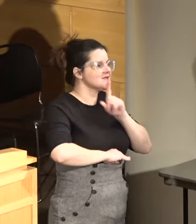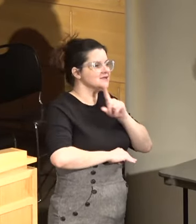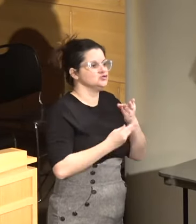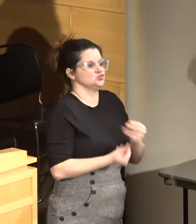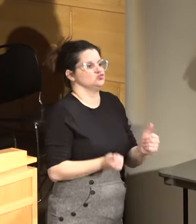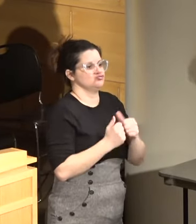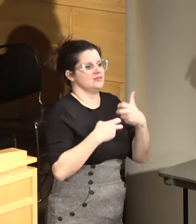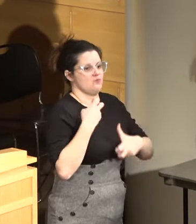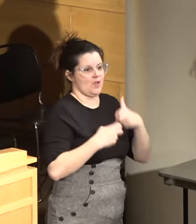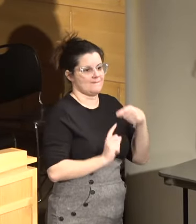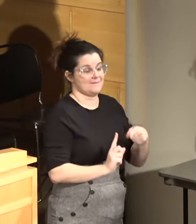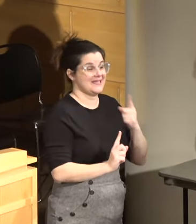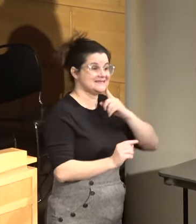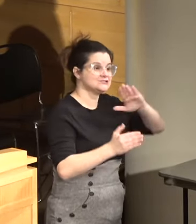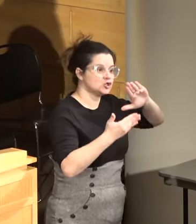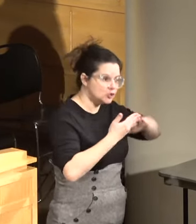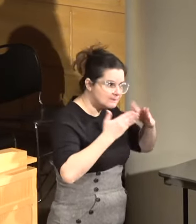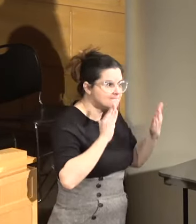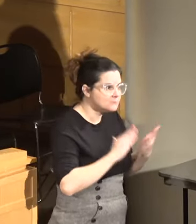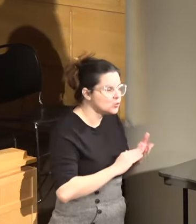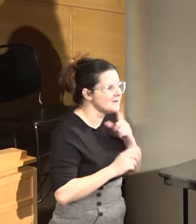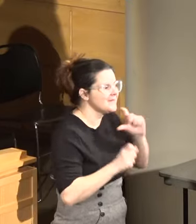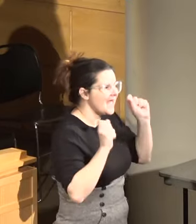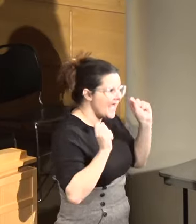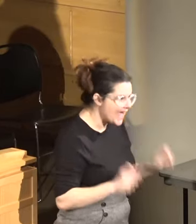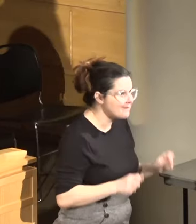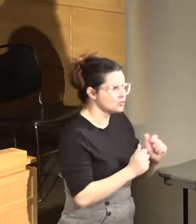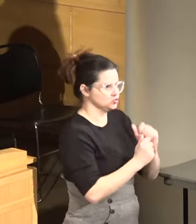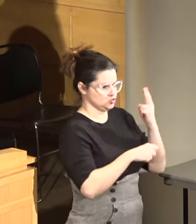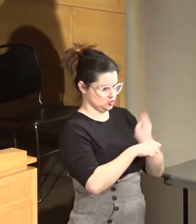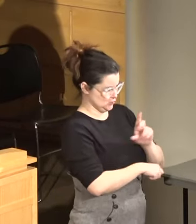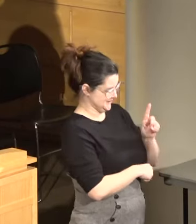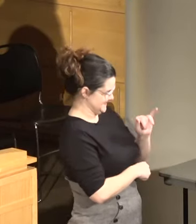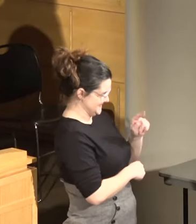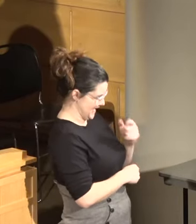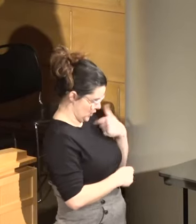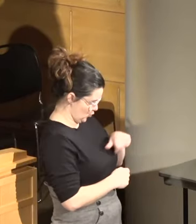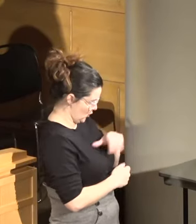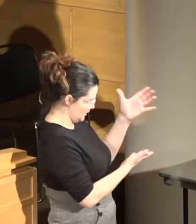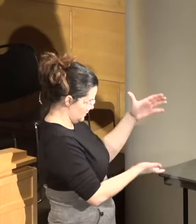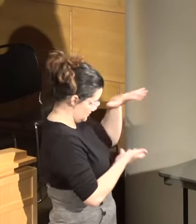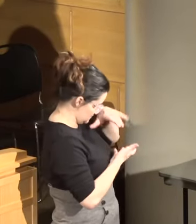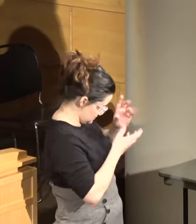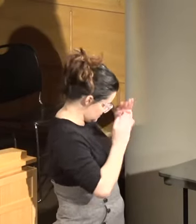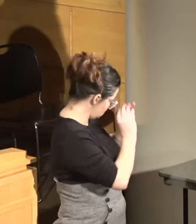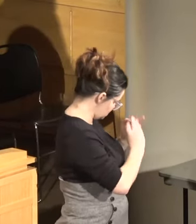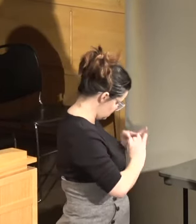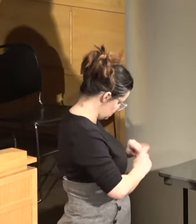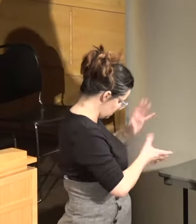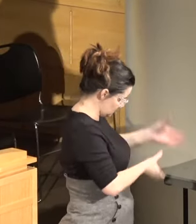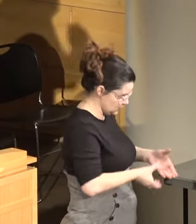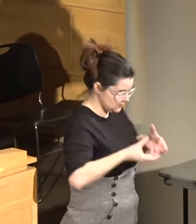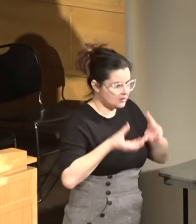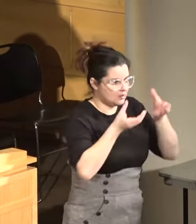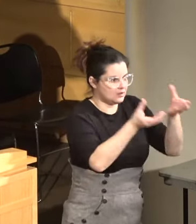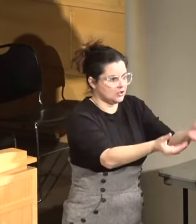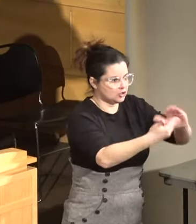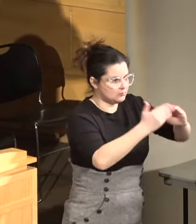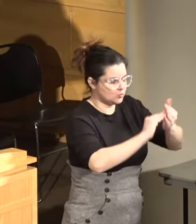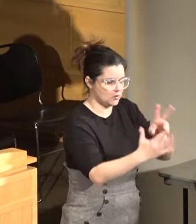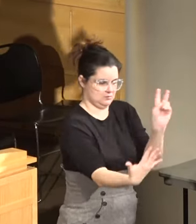problem. It is the community being able to use the data that's provided, to be able to read,